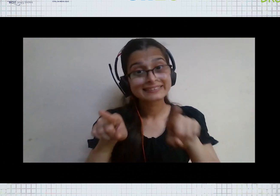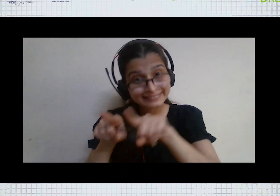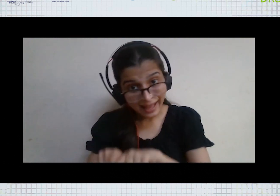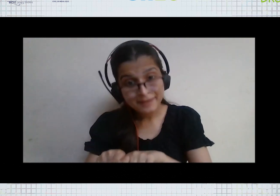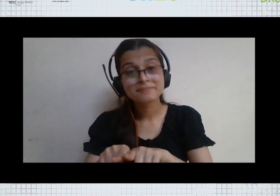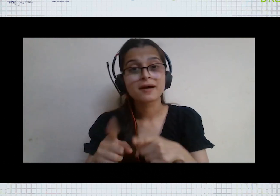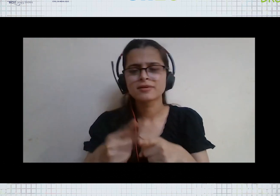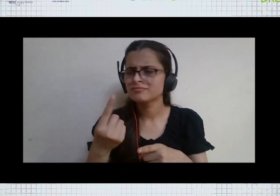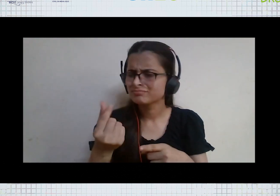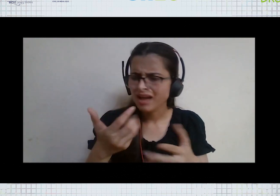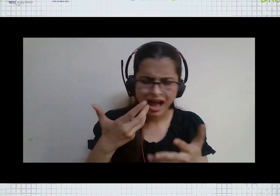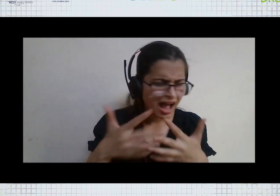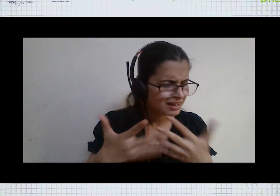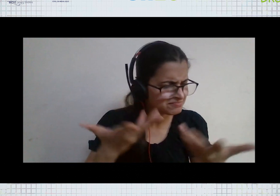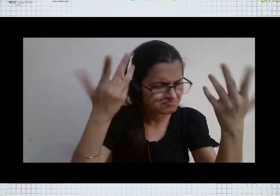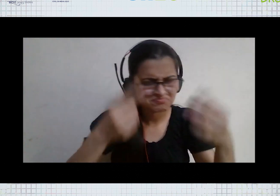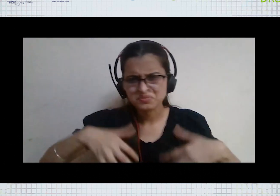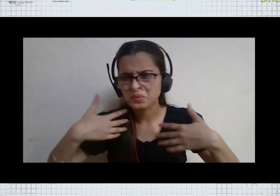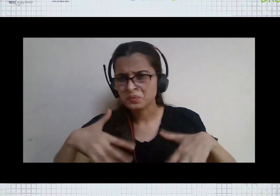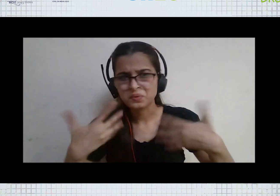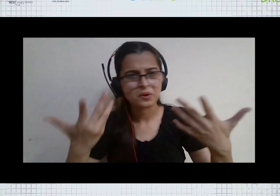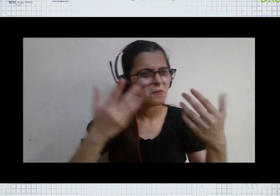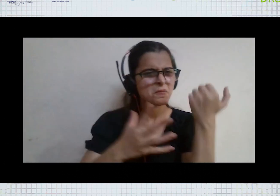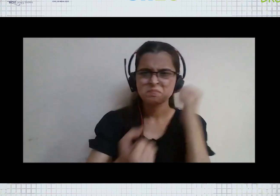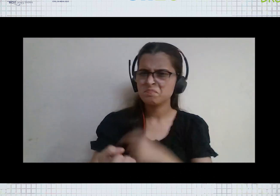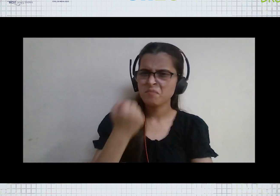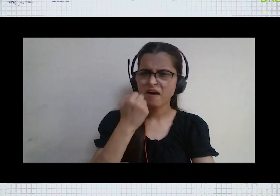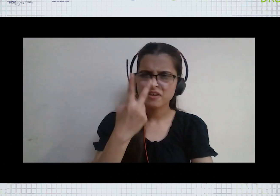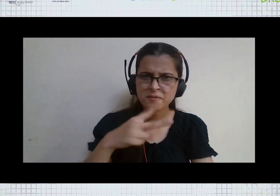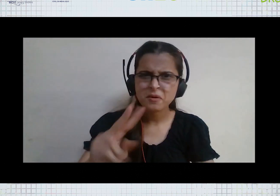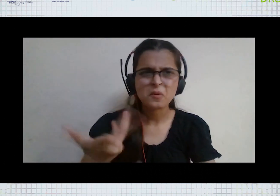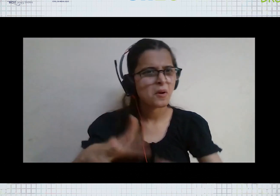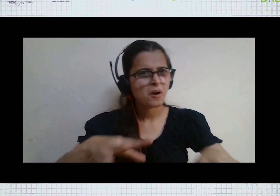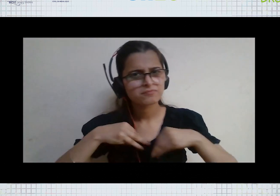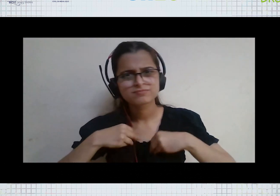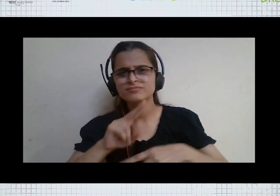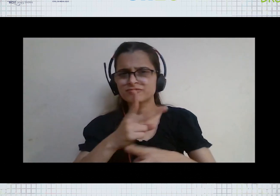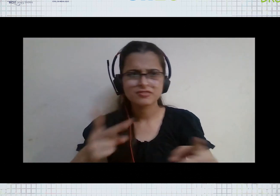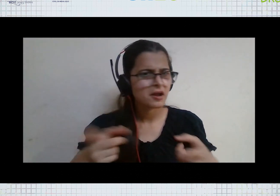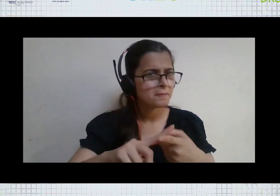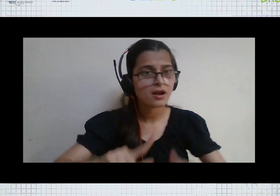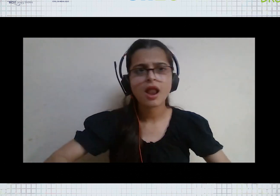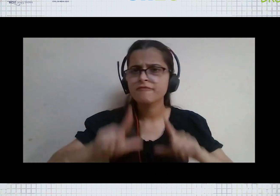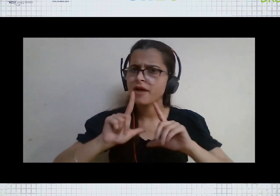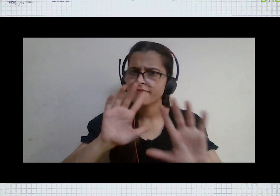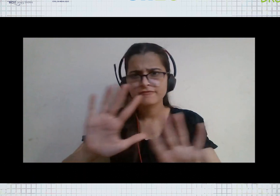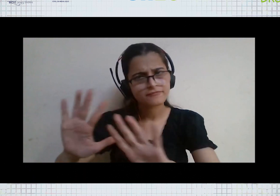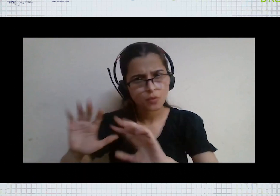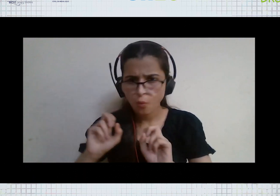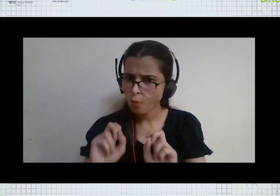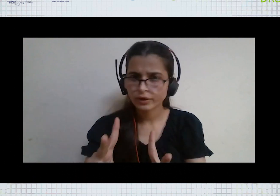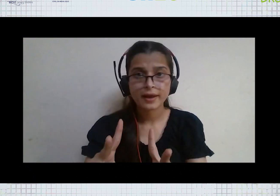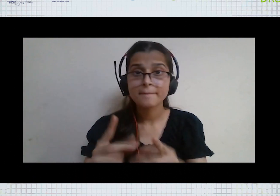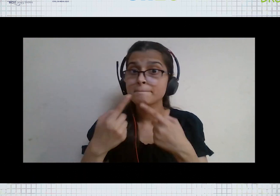so irrespective of how much money how much fame how much strength how much power how much acceptance you acquire in your life